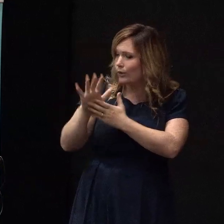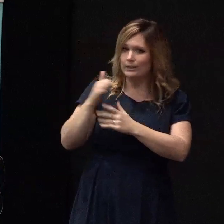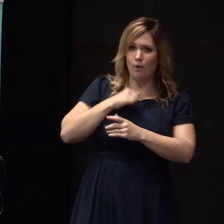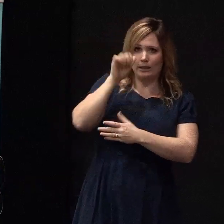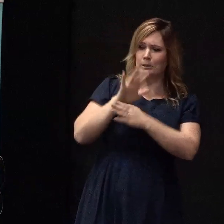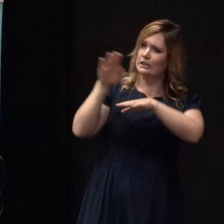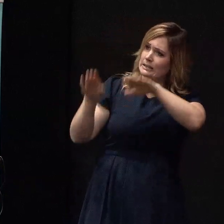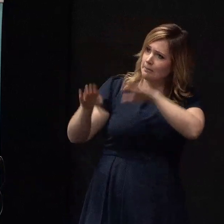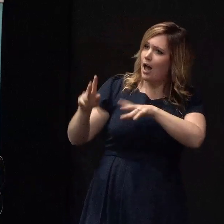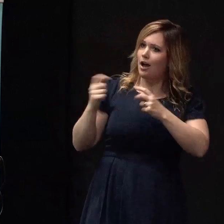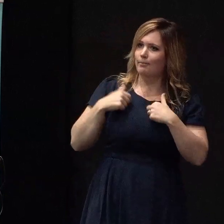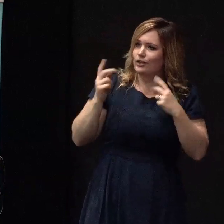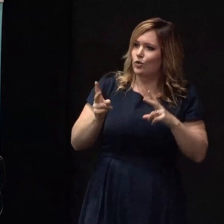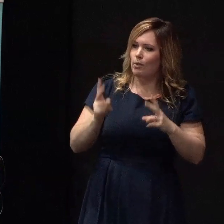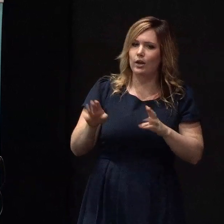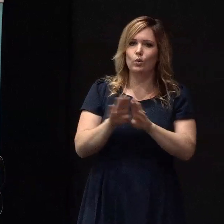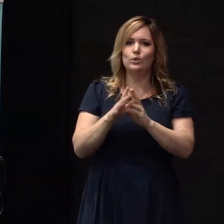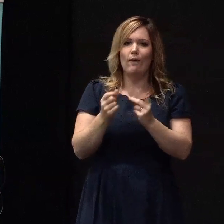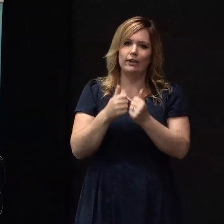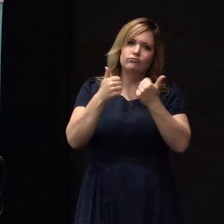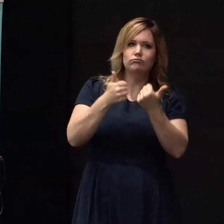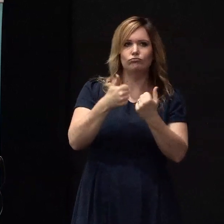normal and meaningful activities.